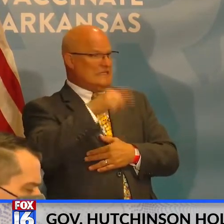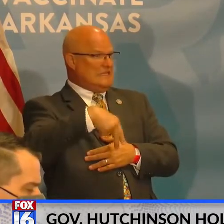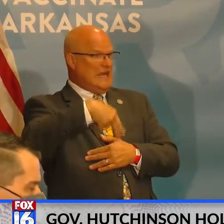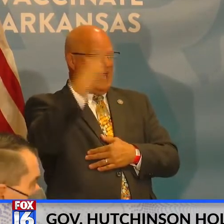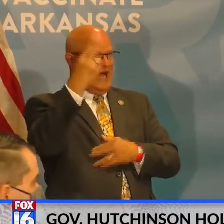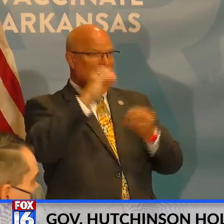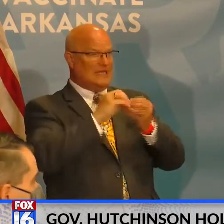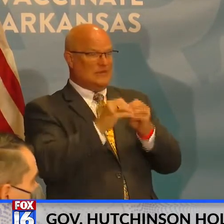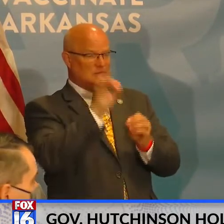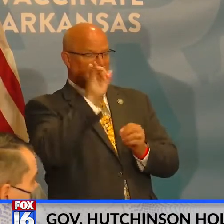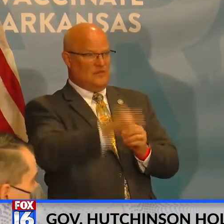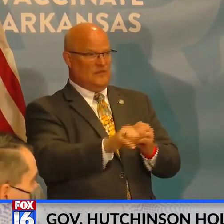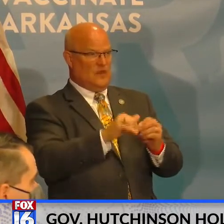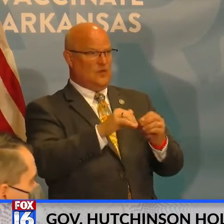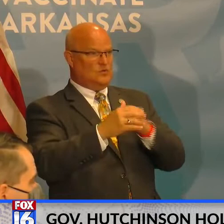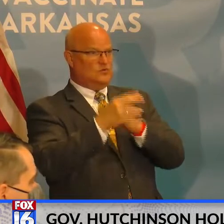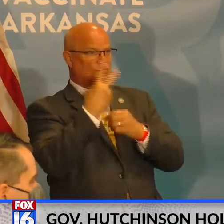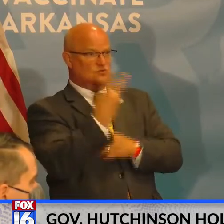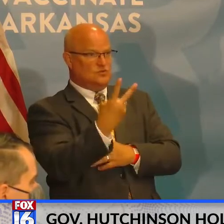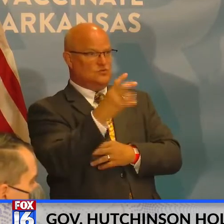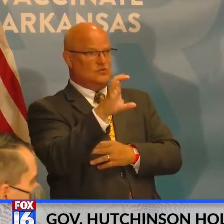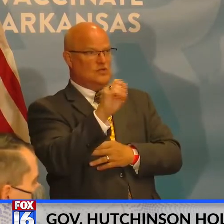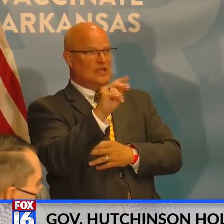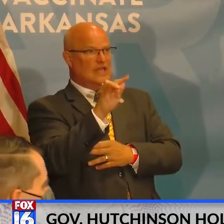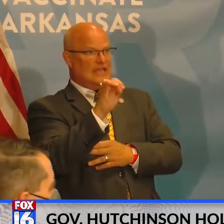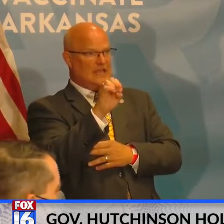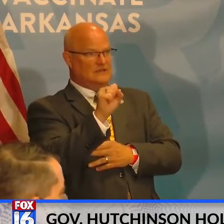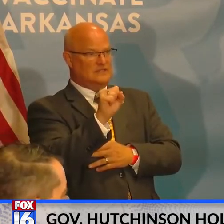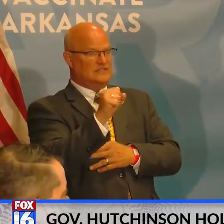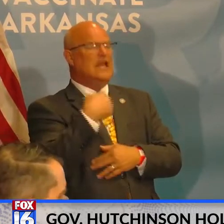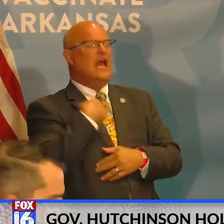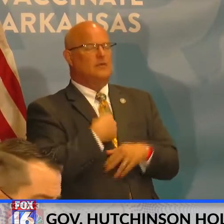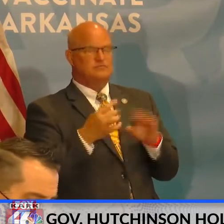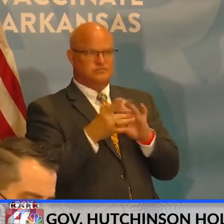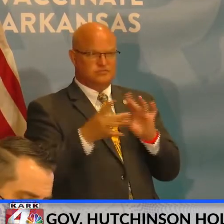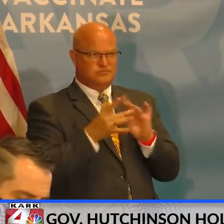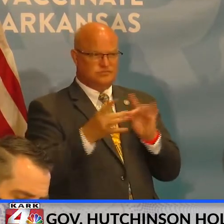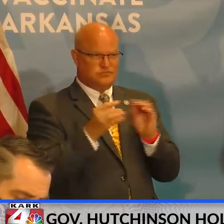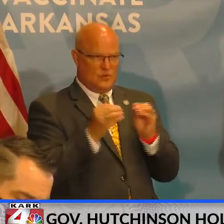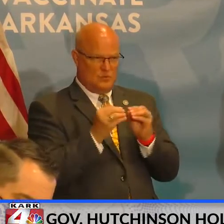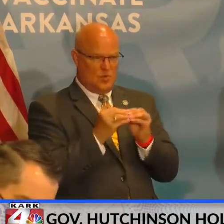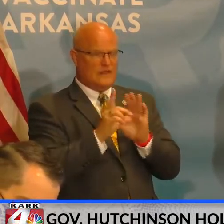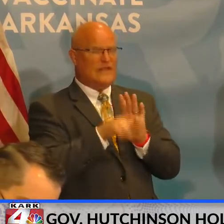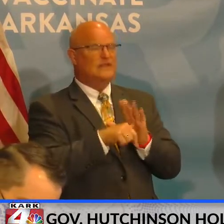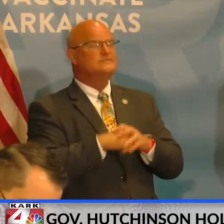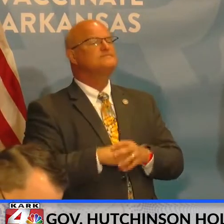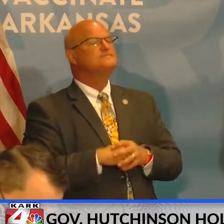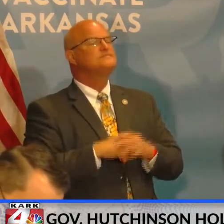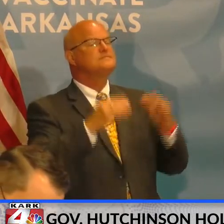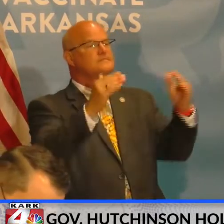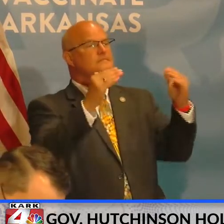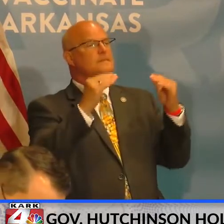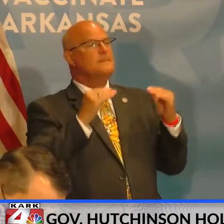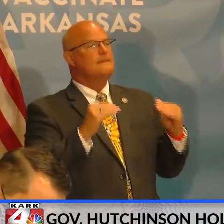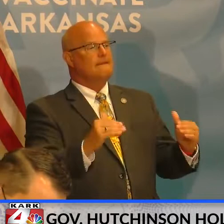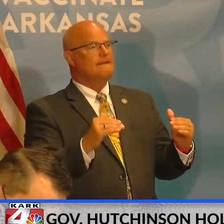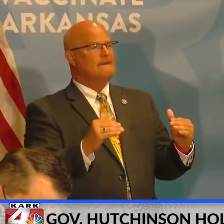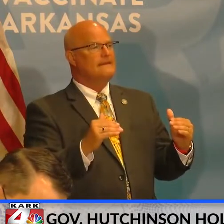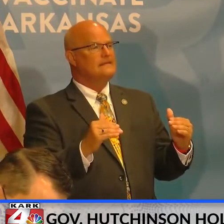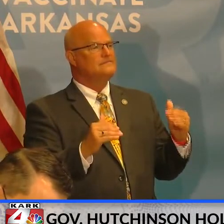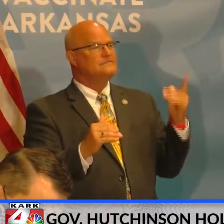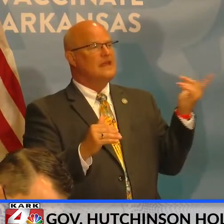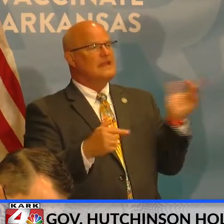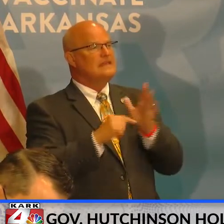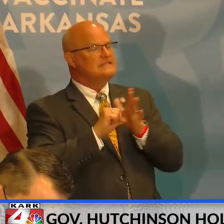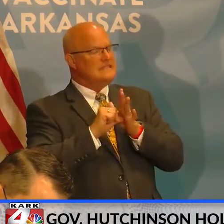numbers for those communities. And we will delve into those more carefully. And then we go to the next one. It